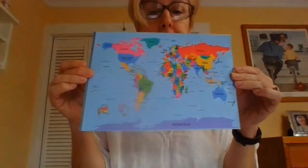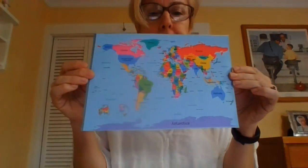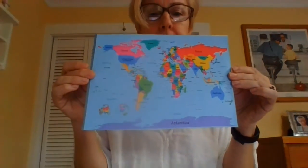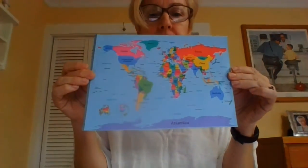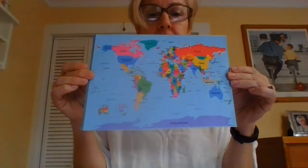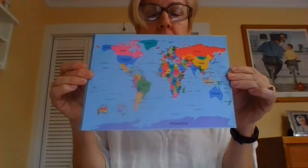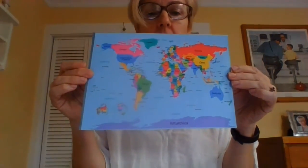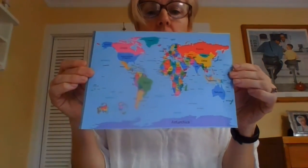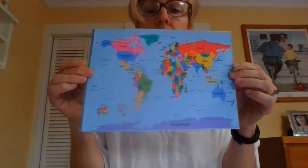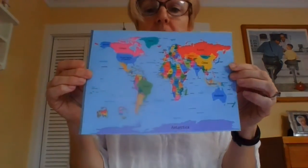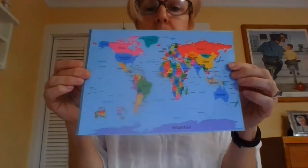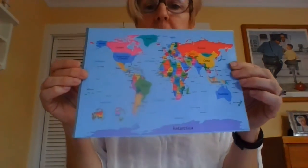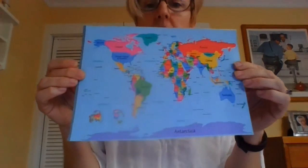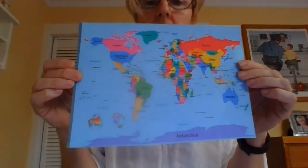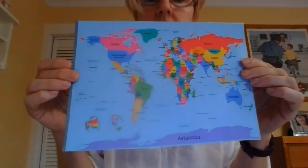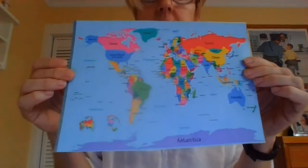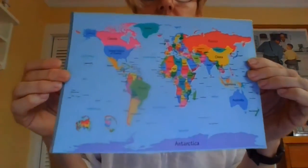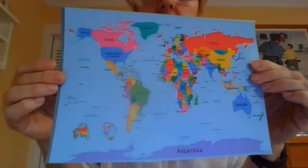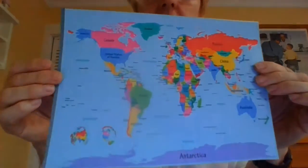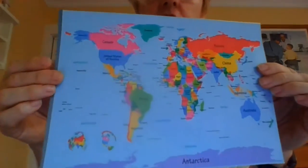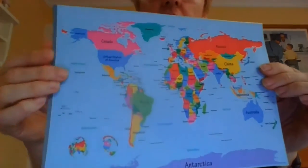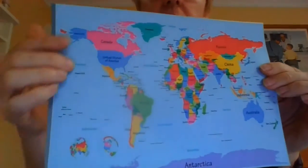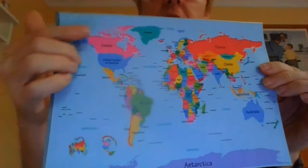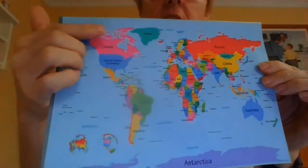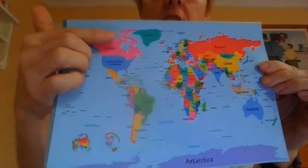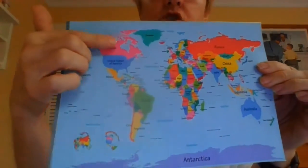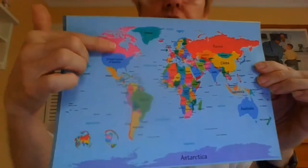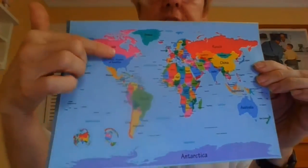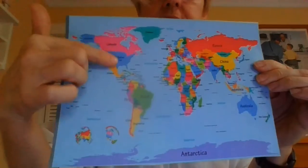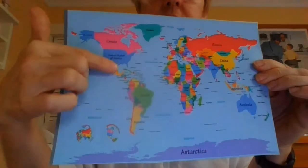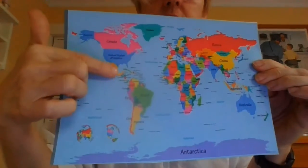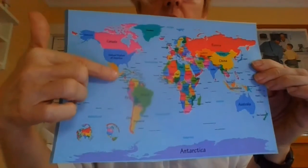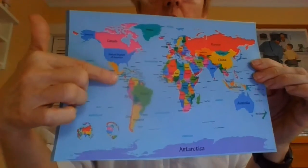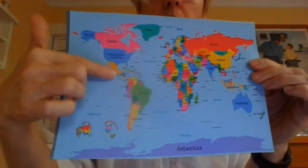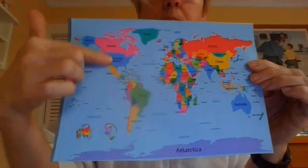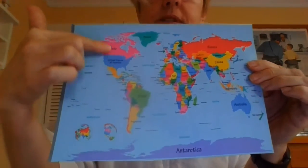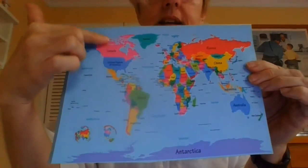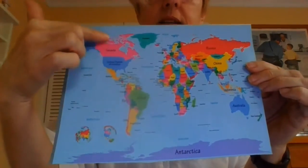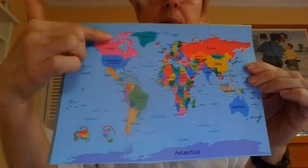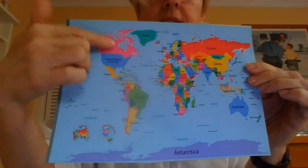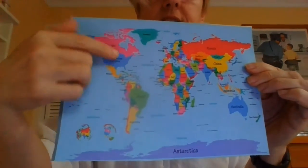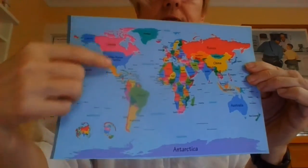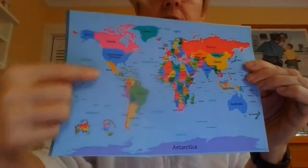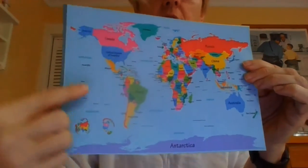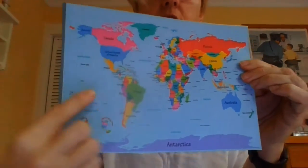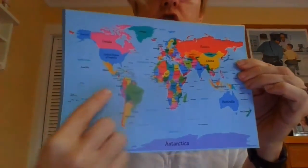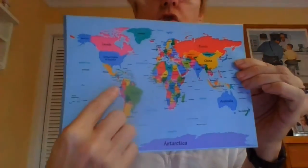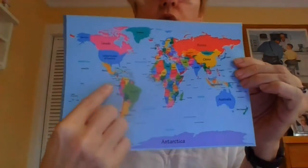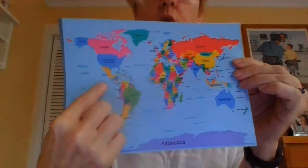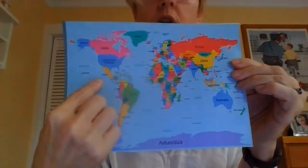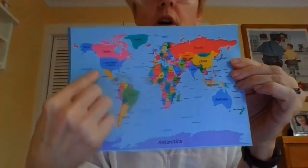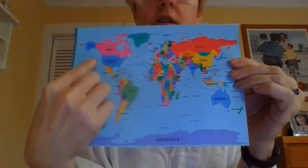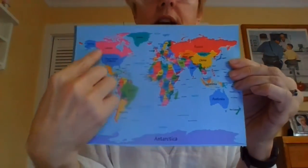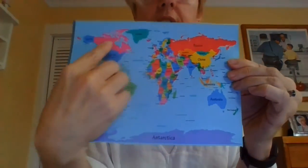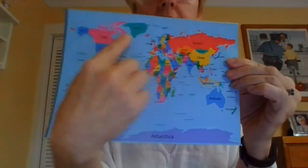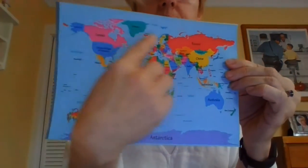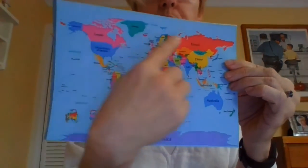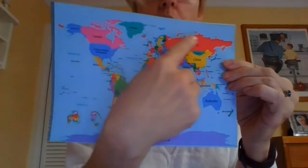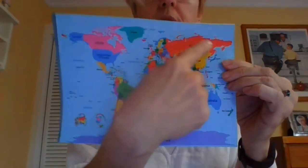Hmm. That's because each of the countries are represented by a different color. So the world is broken